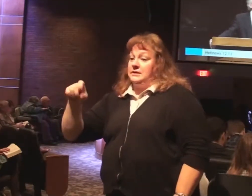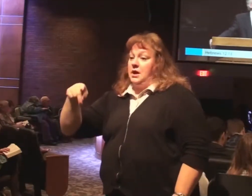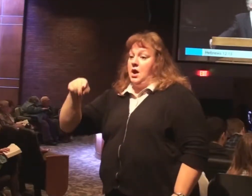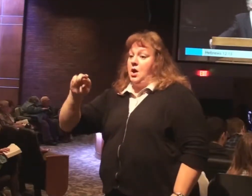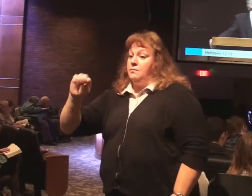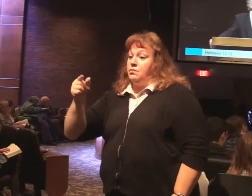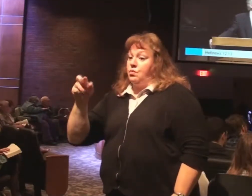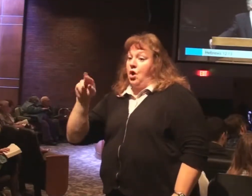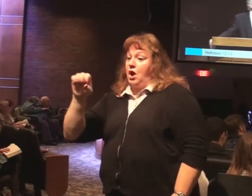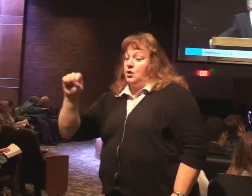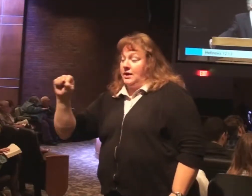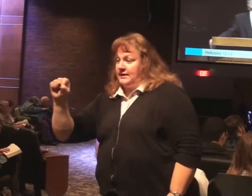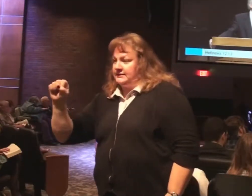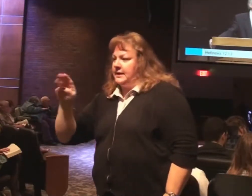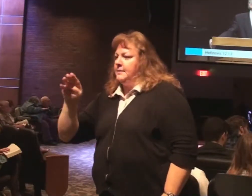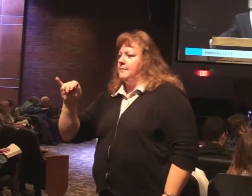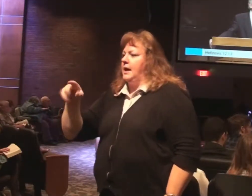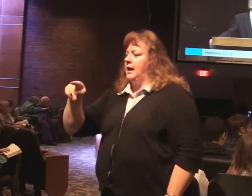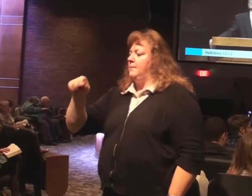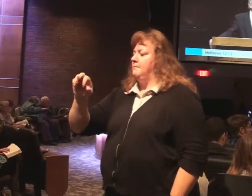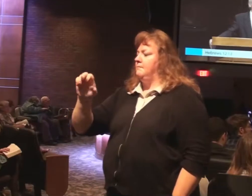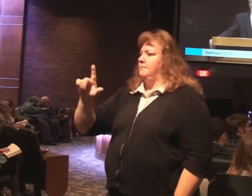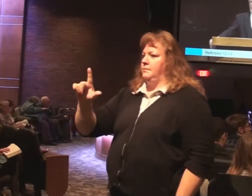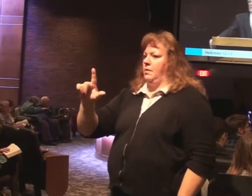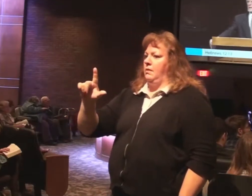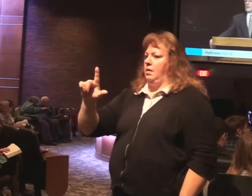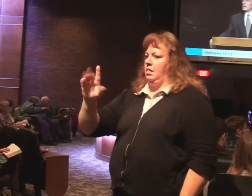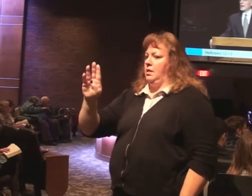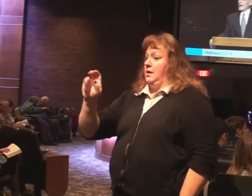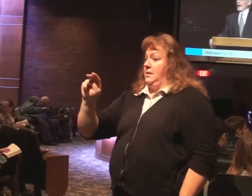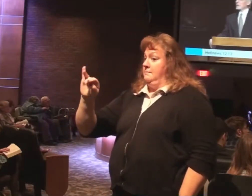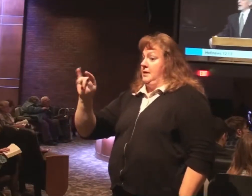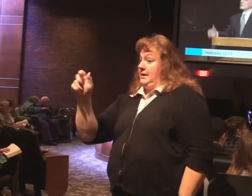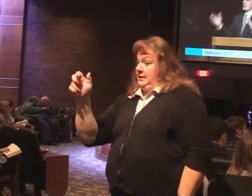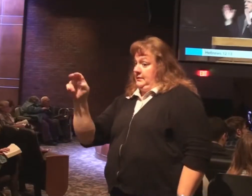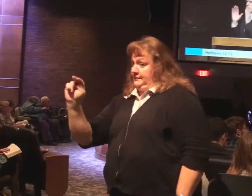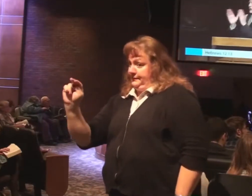If you haven't. I encourage you. But in that there is an account of Christian.